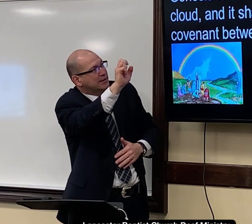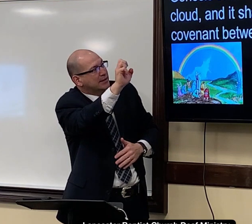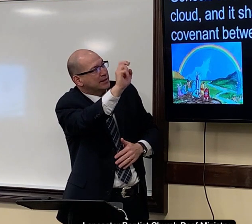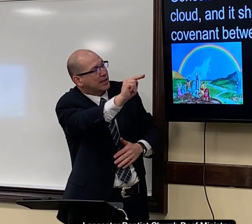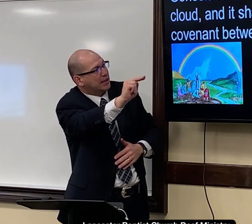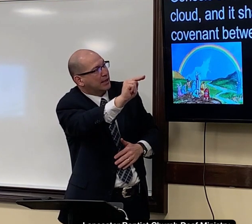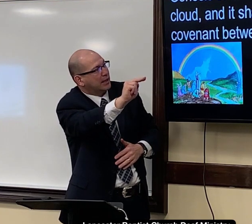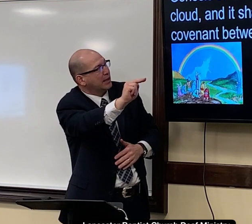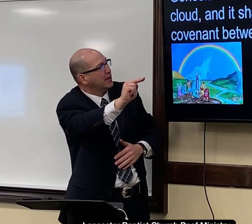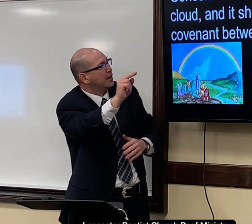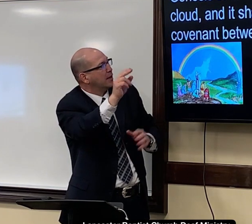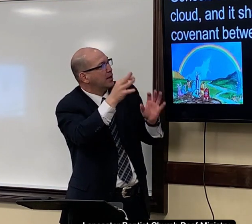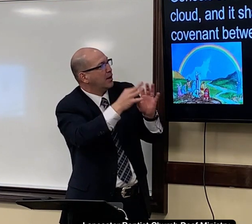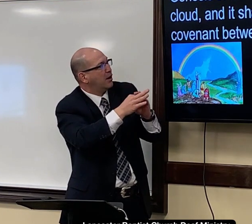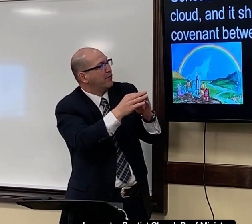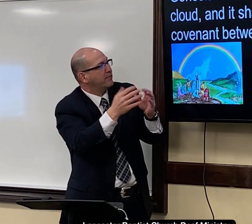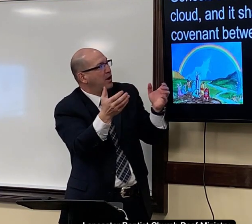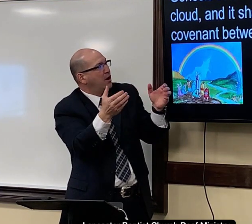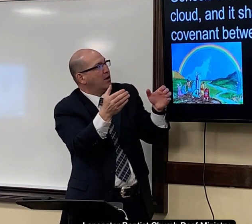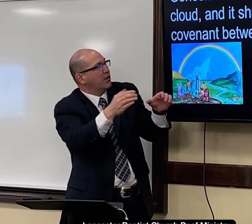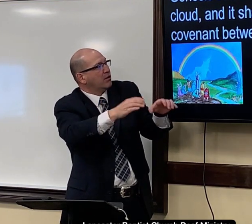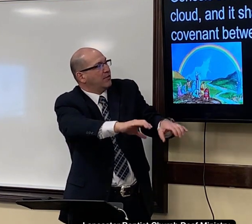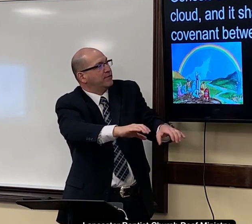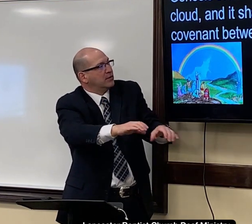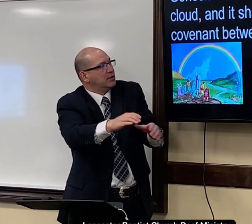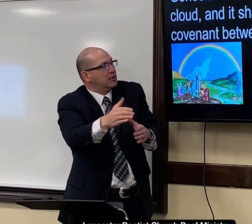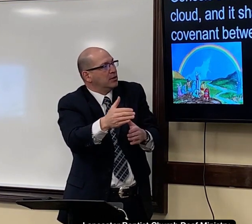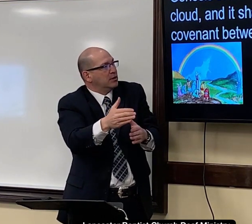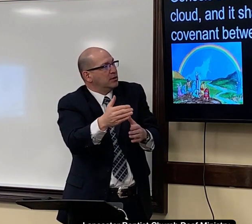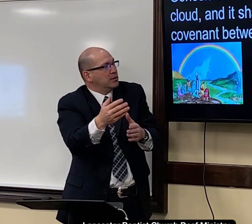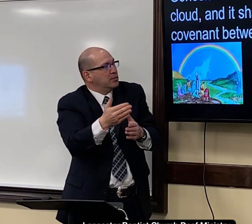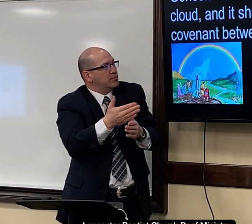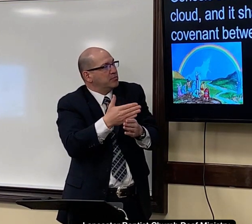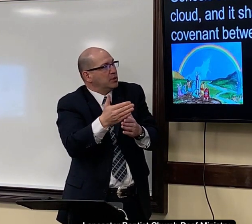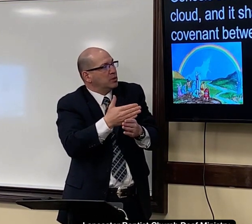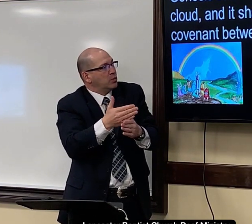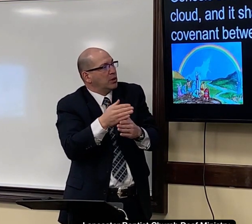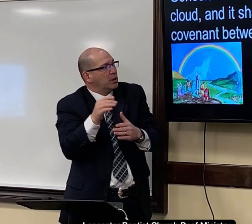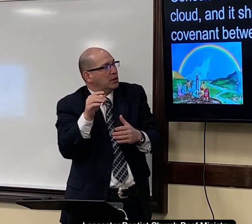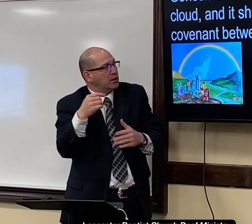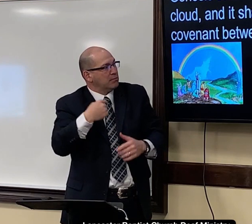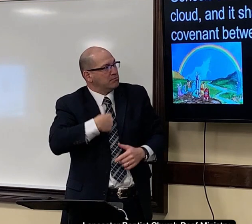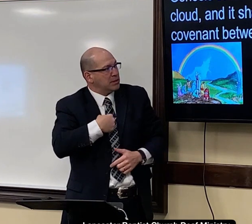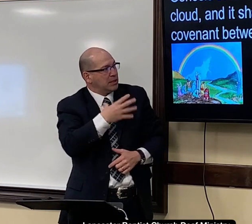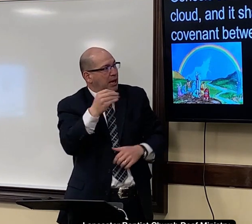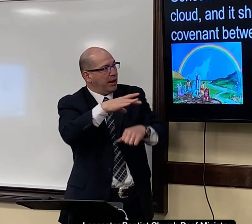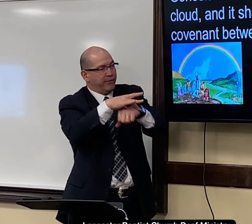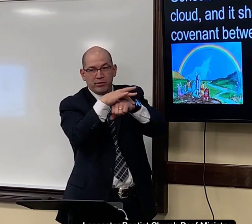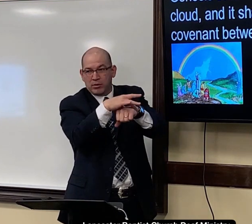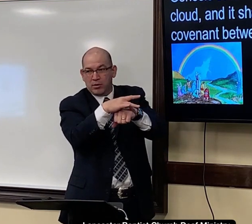for a token of a covenant between me and the earth